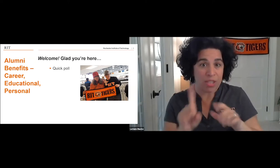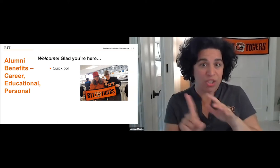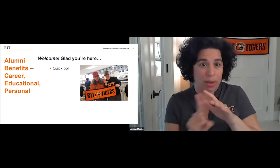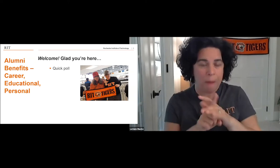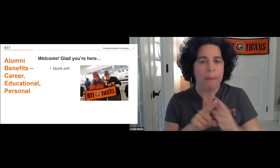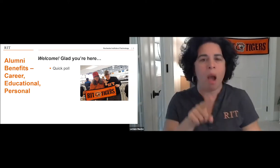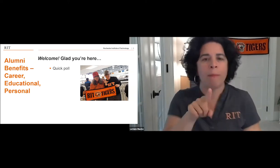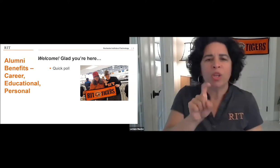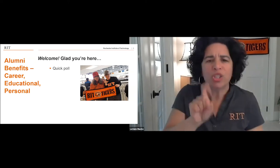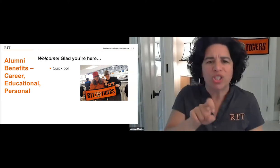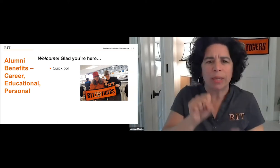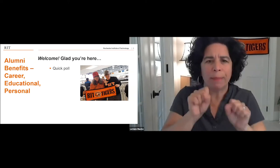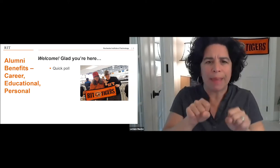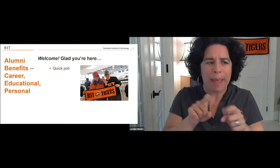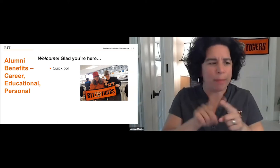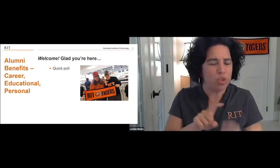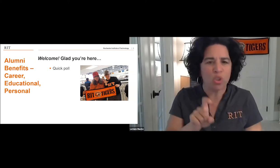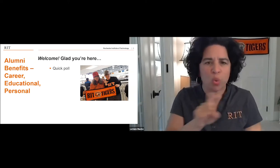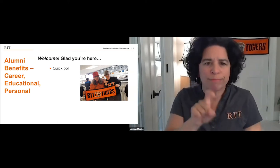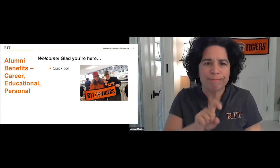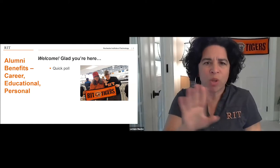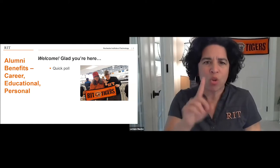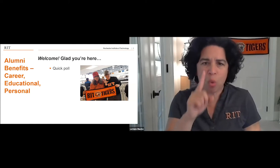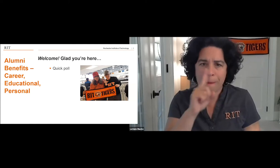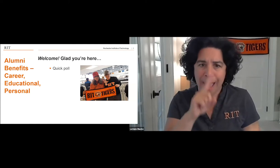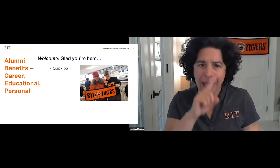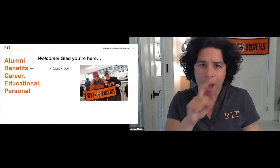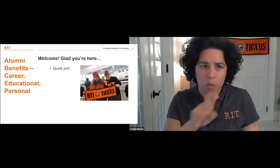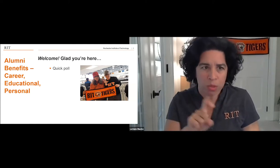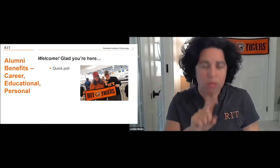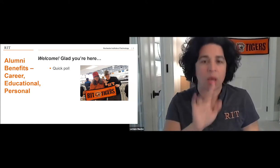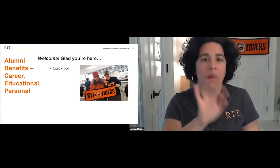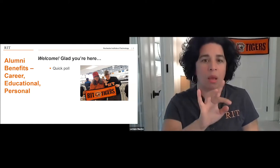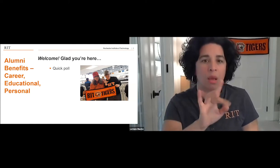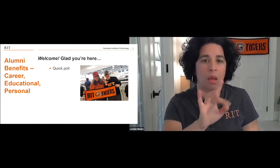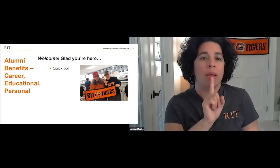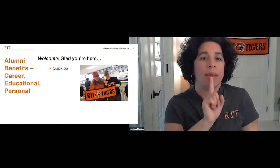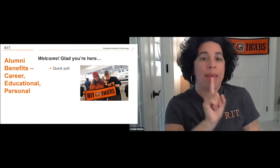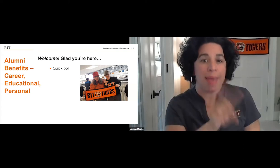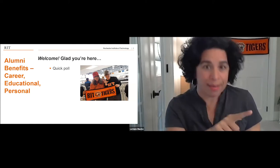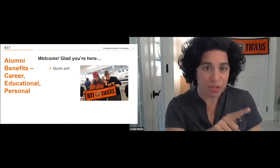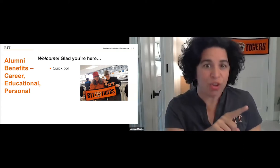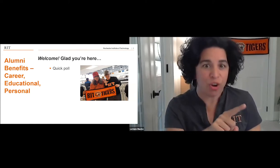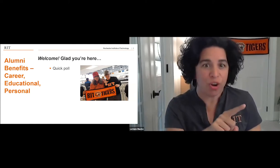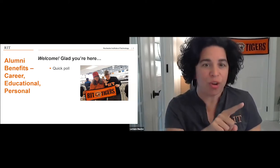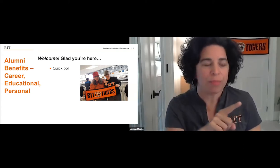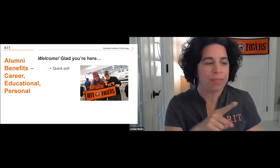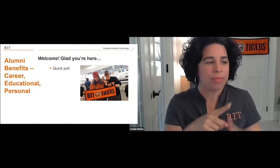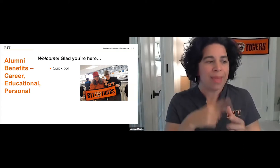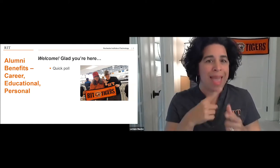When you see the question pop up on your screen, you should be able to move your cursor around a little bit, click on your